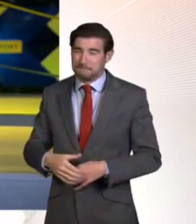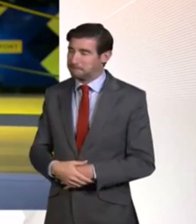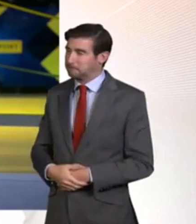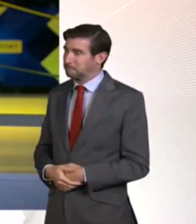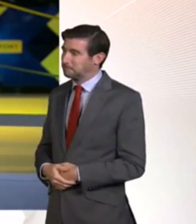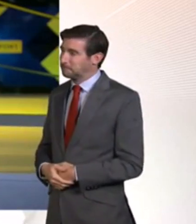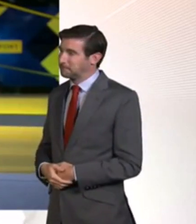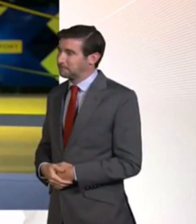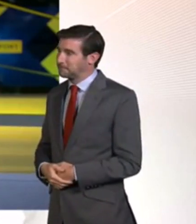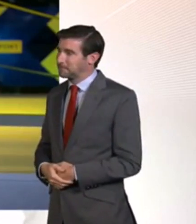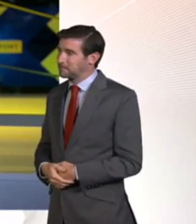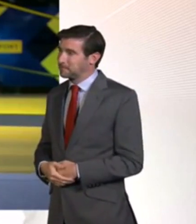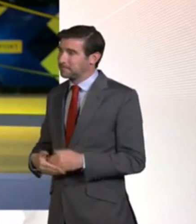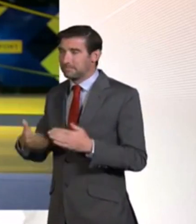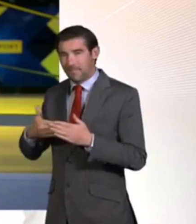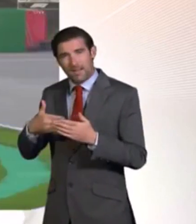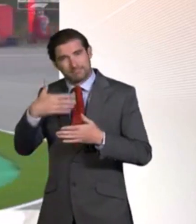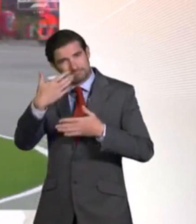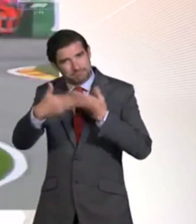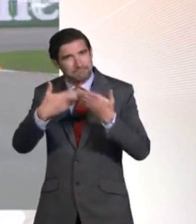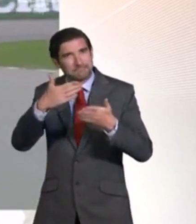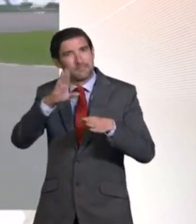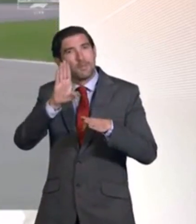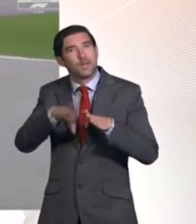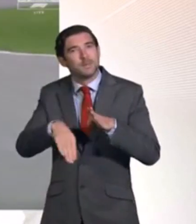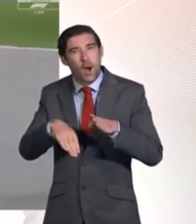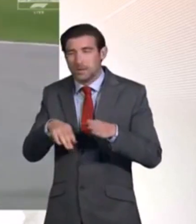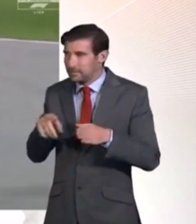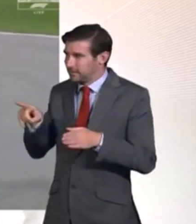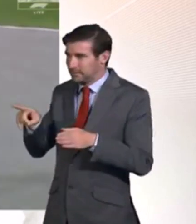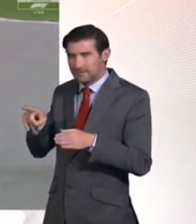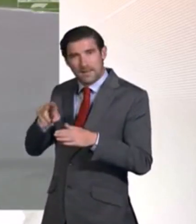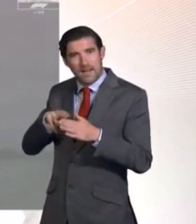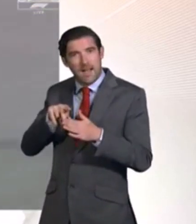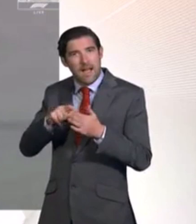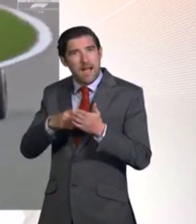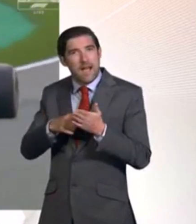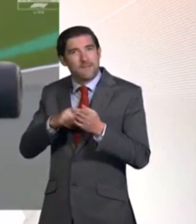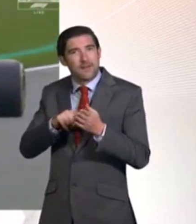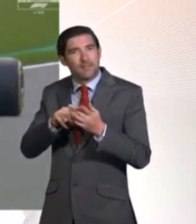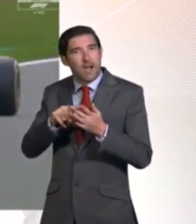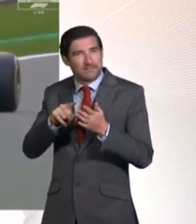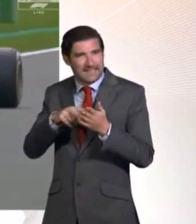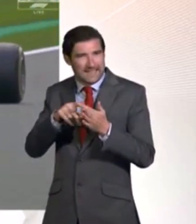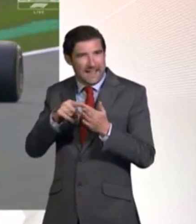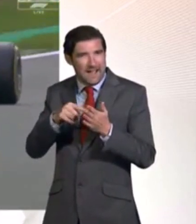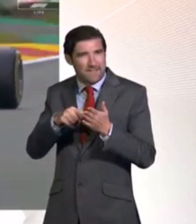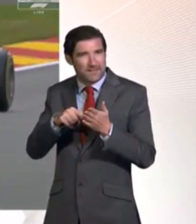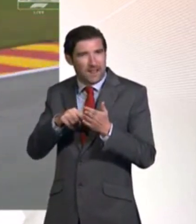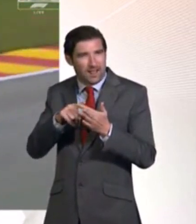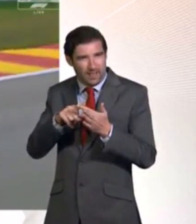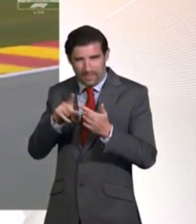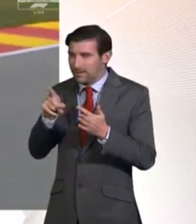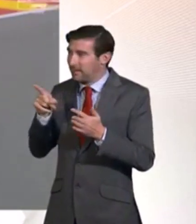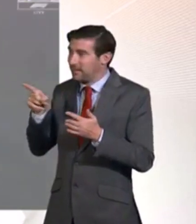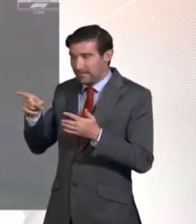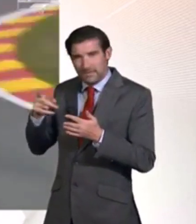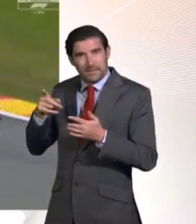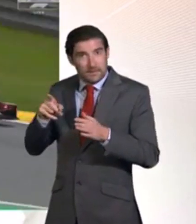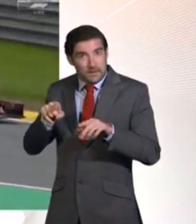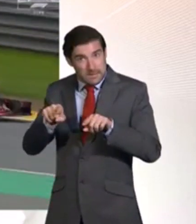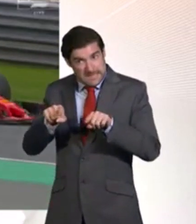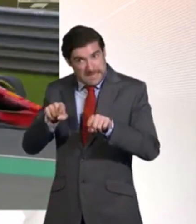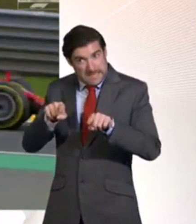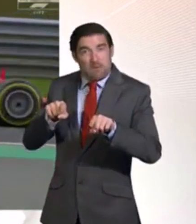And coming up on BBC News, Sebastian Vettel tops the timesheets in first practice in Belgium. He's looking to close the gap on Lewis Hamilton as F1